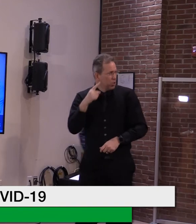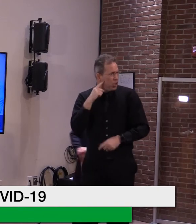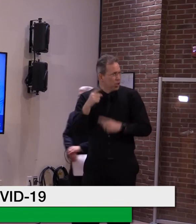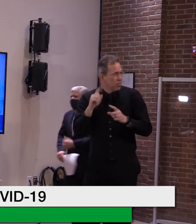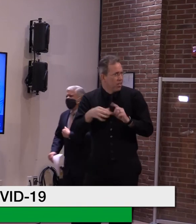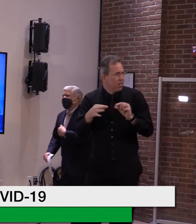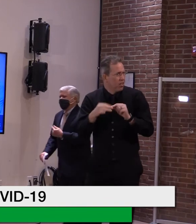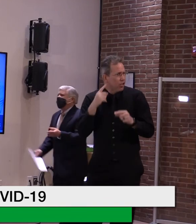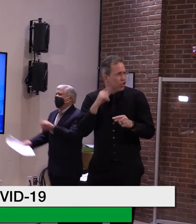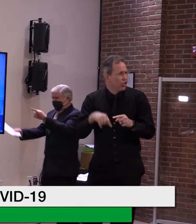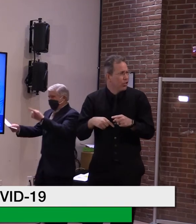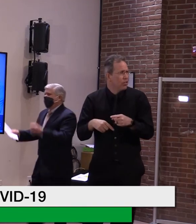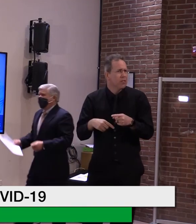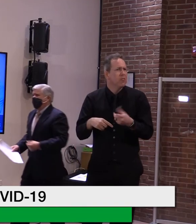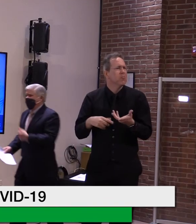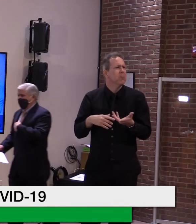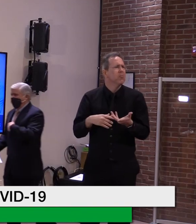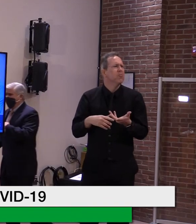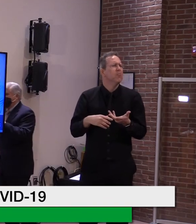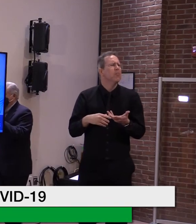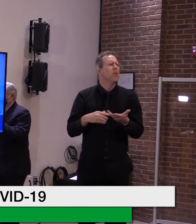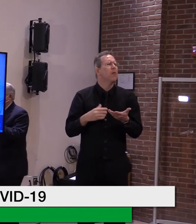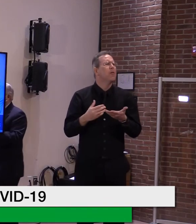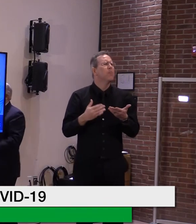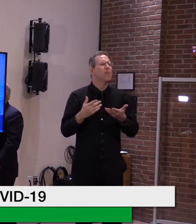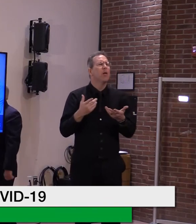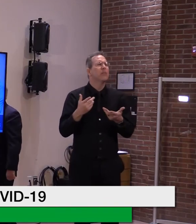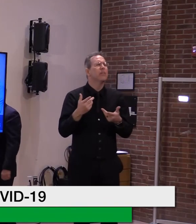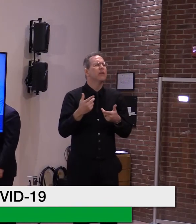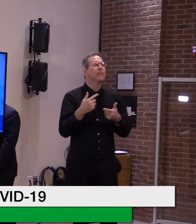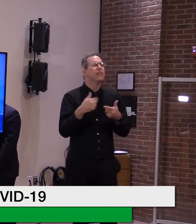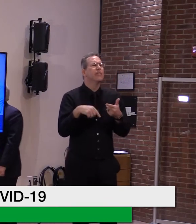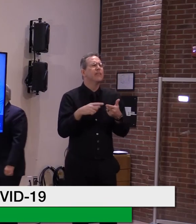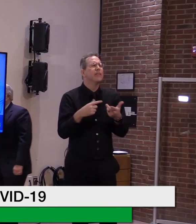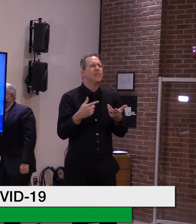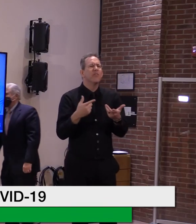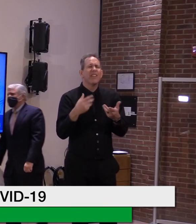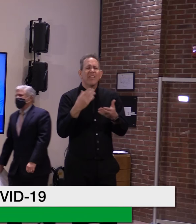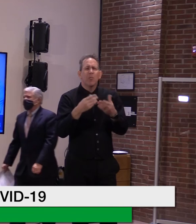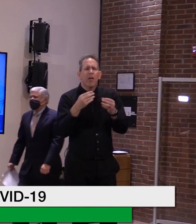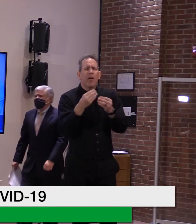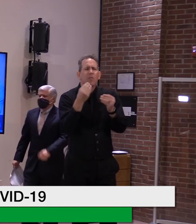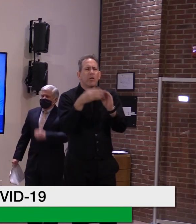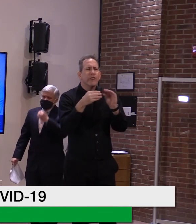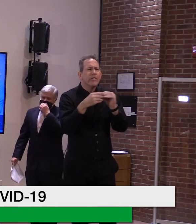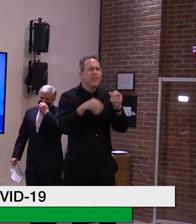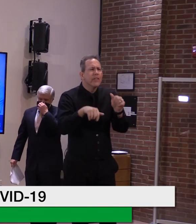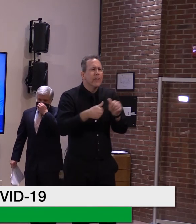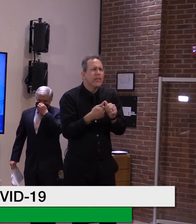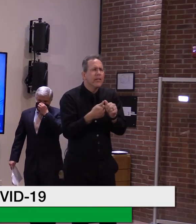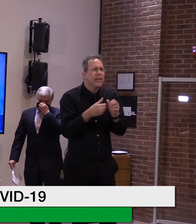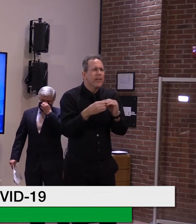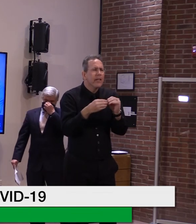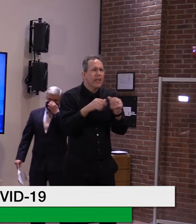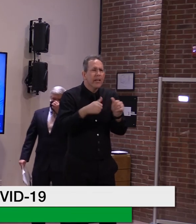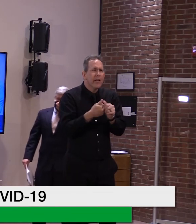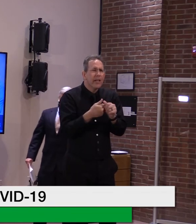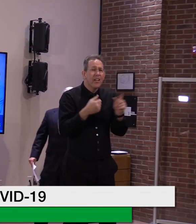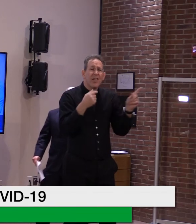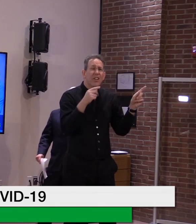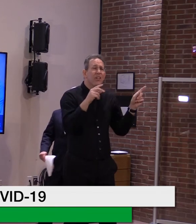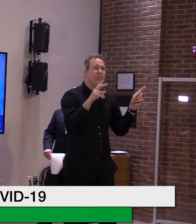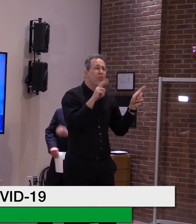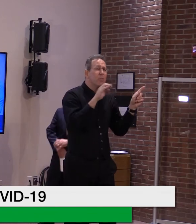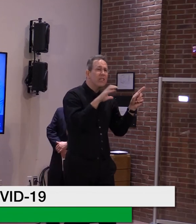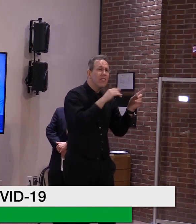But if you could just provide some background, should they expect to get on the UVMMC wait list? Are there other mechanisms for people who are recently